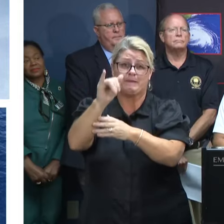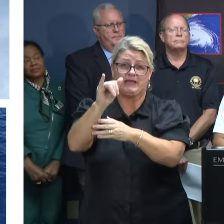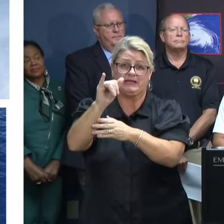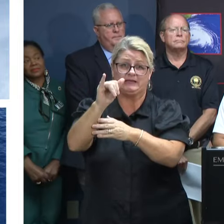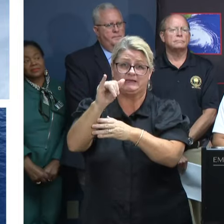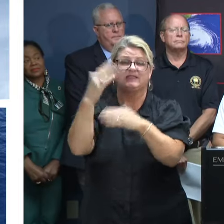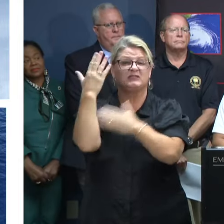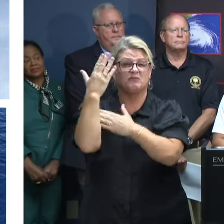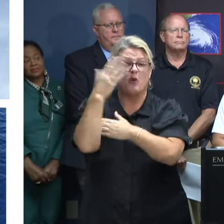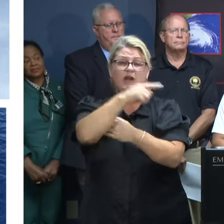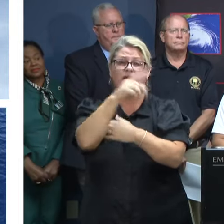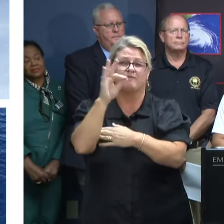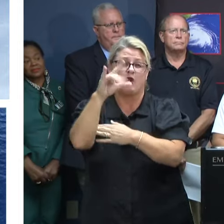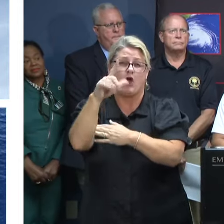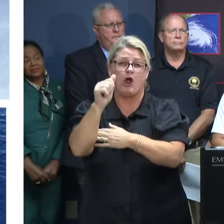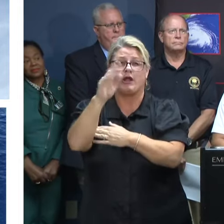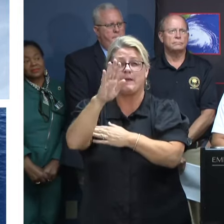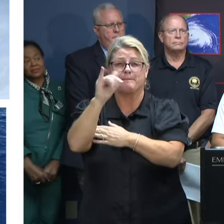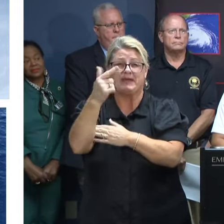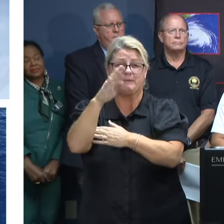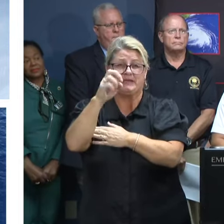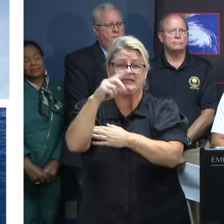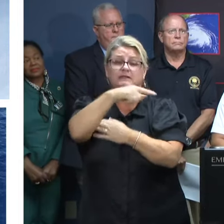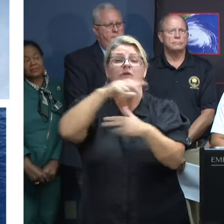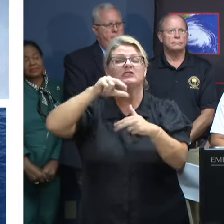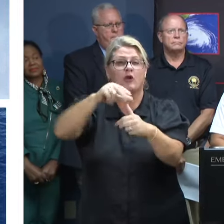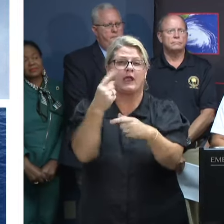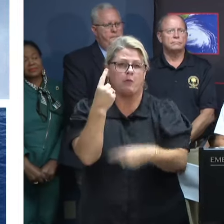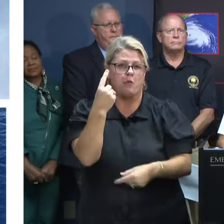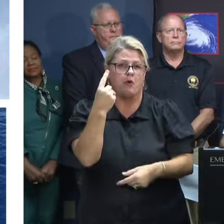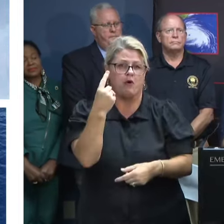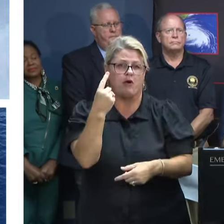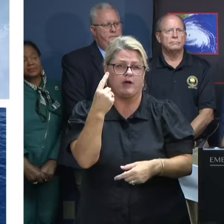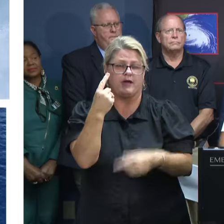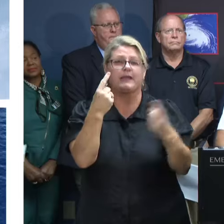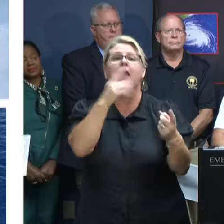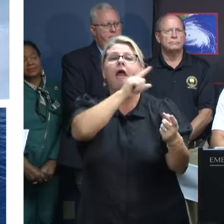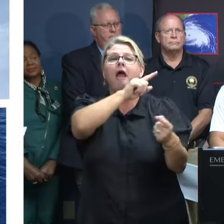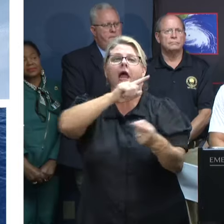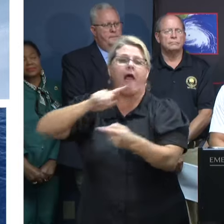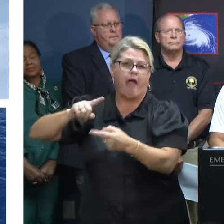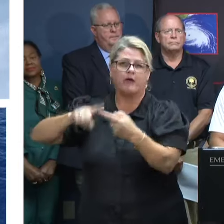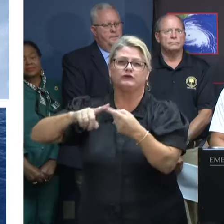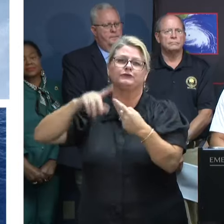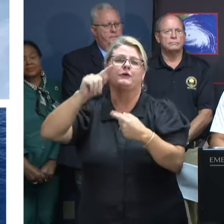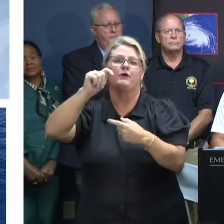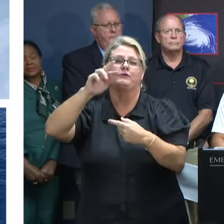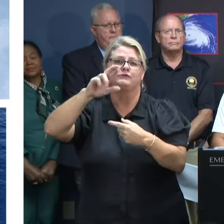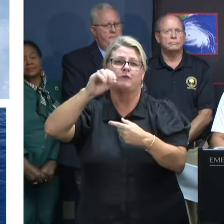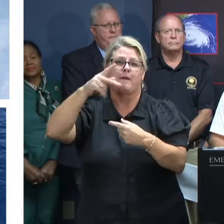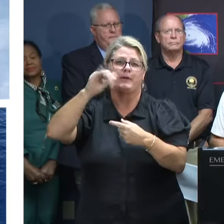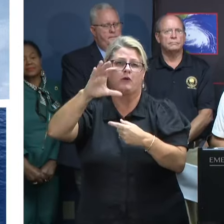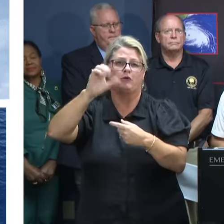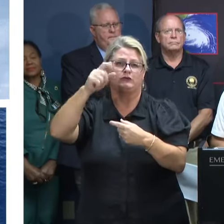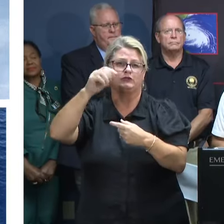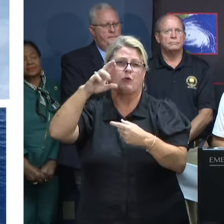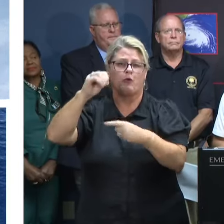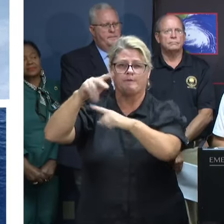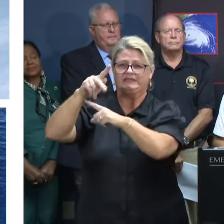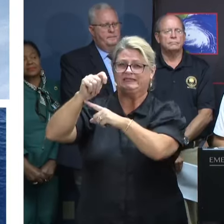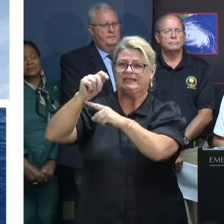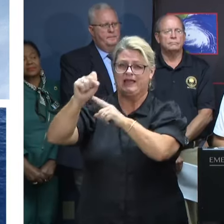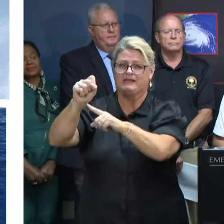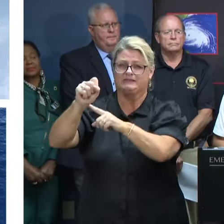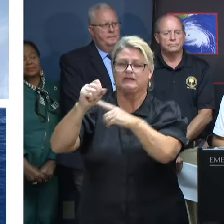Florida this morning at 7 a.m. as a Category 1 hurricane, but it's since weakened to a tropical storm. Debbie will move across northern Florida